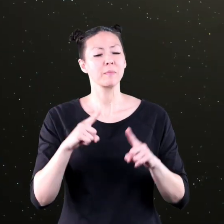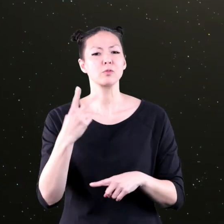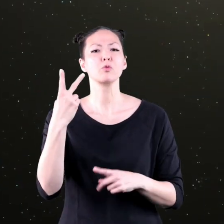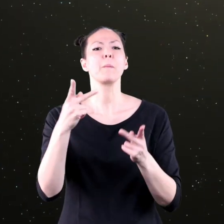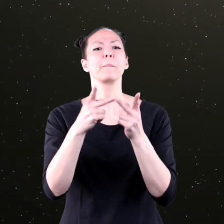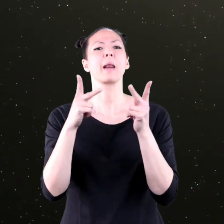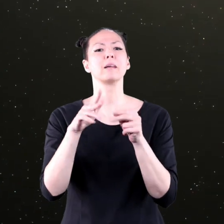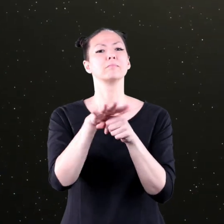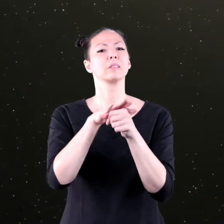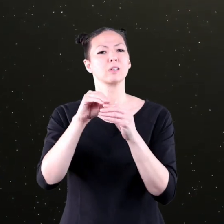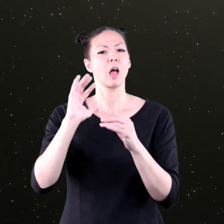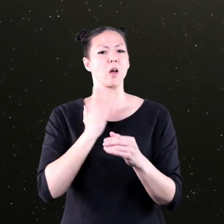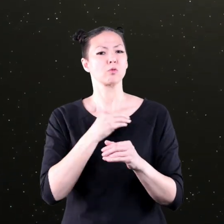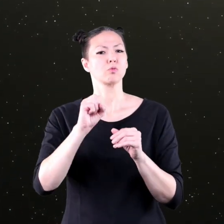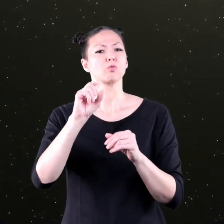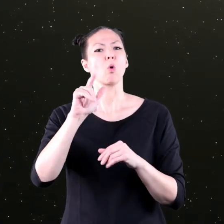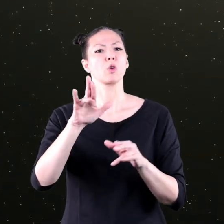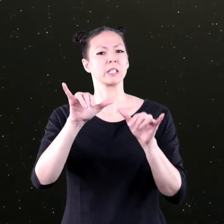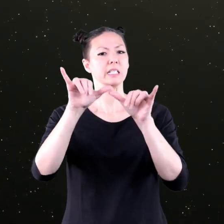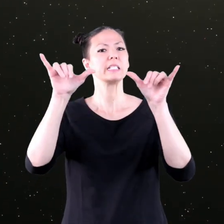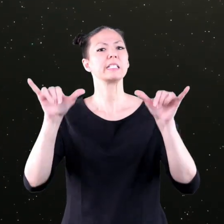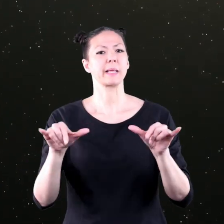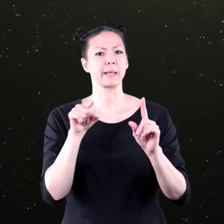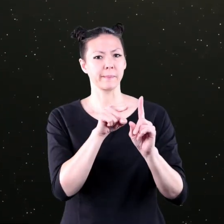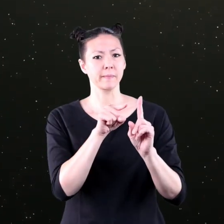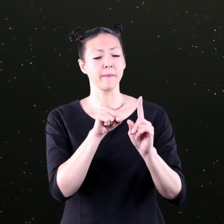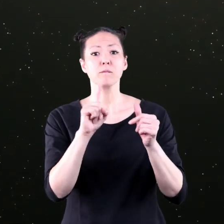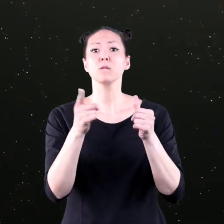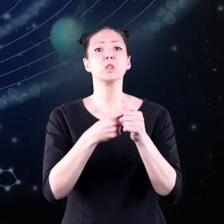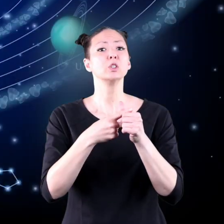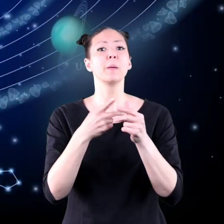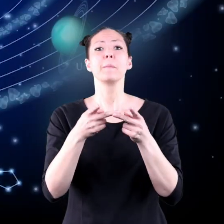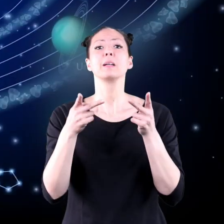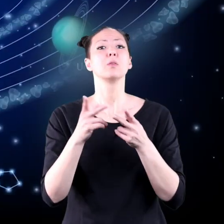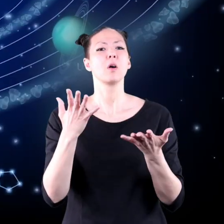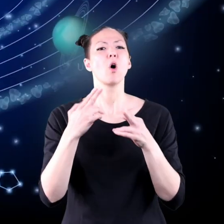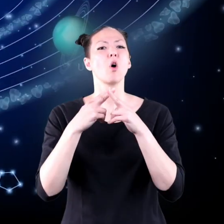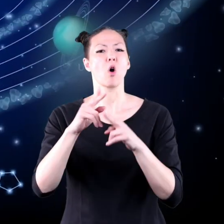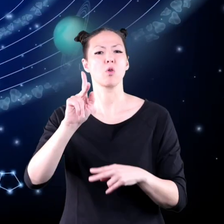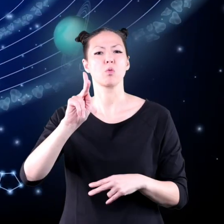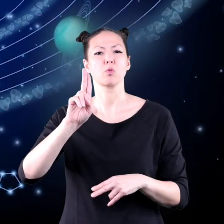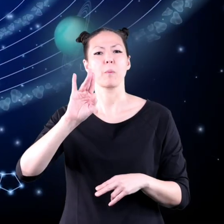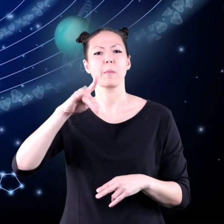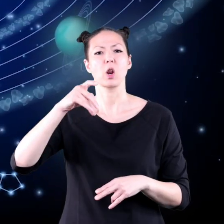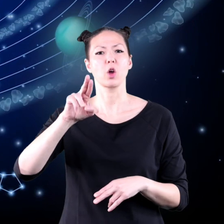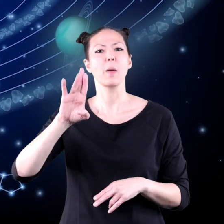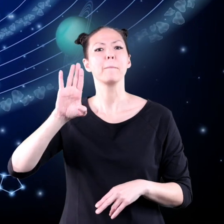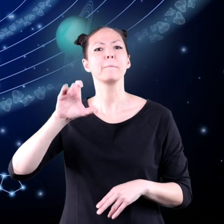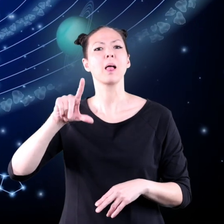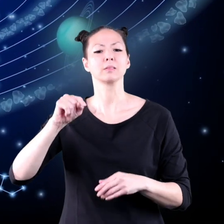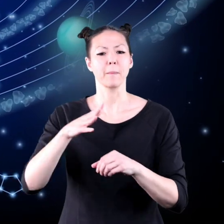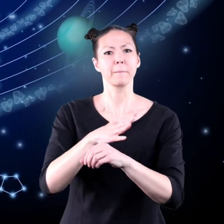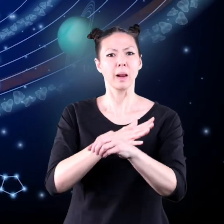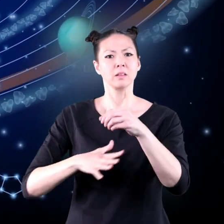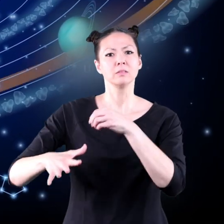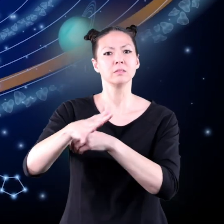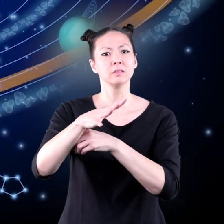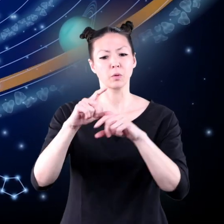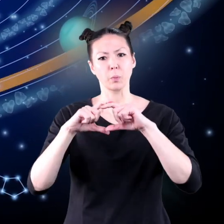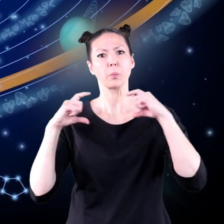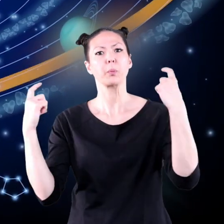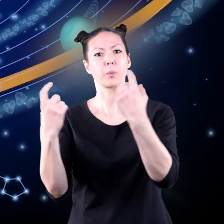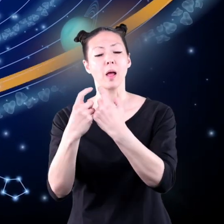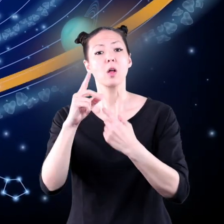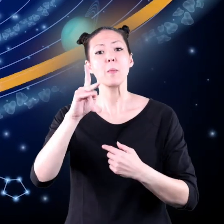Comets come from two places in the solar system. The first place is called the Kuiper Belt. The